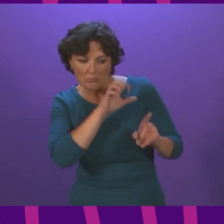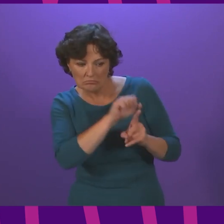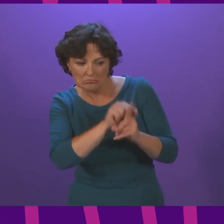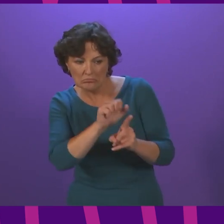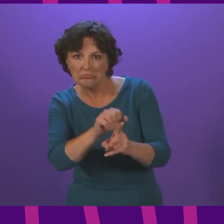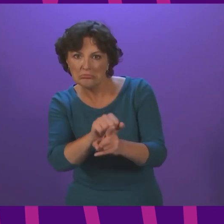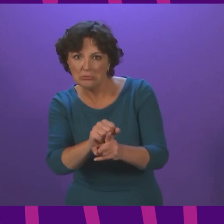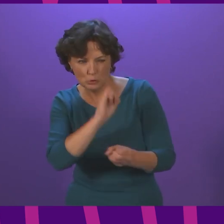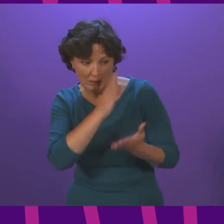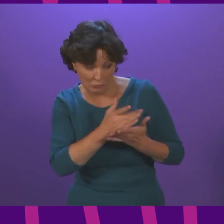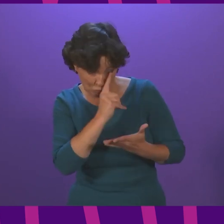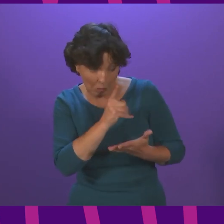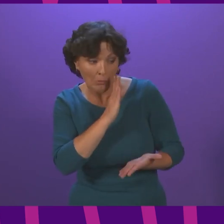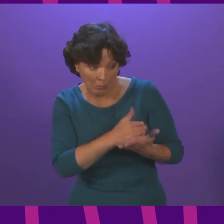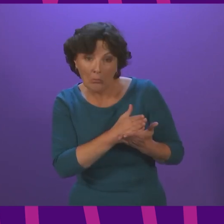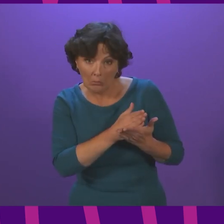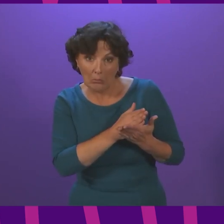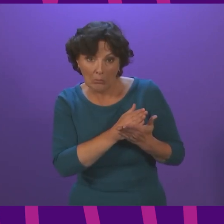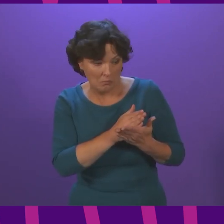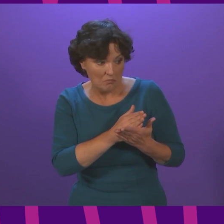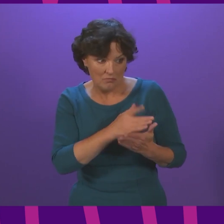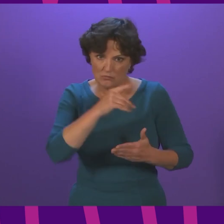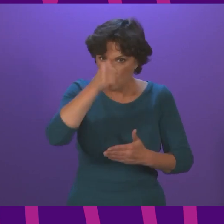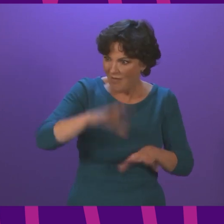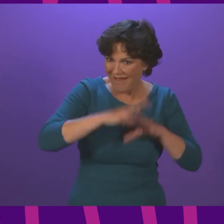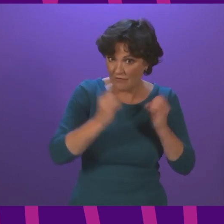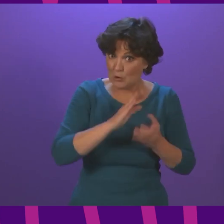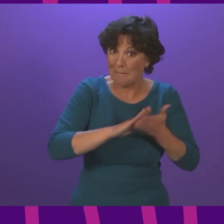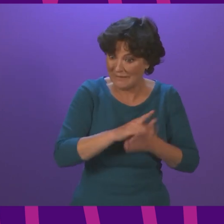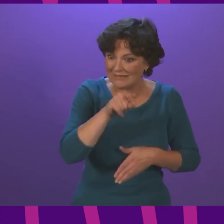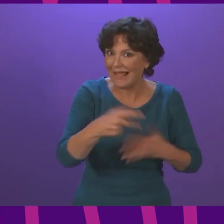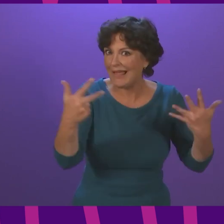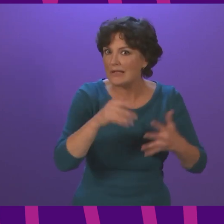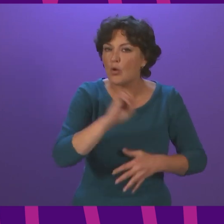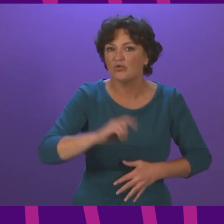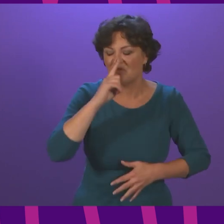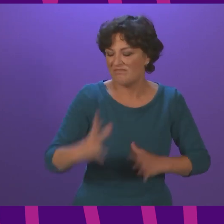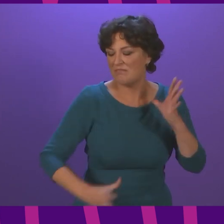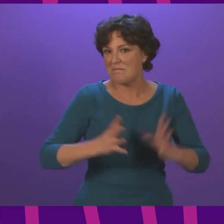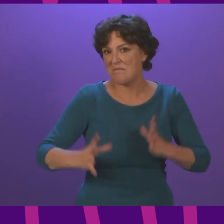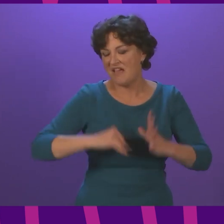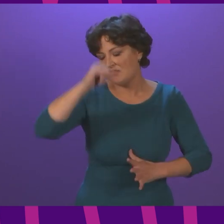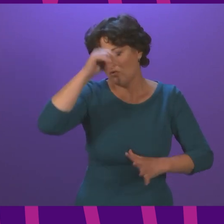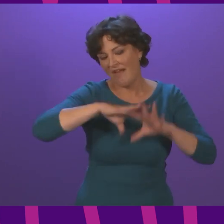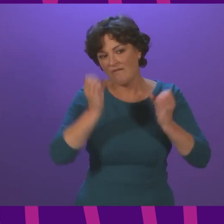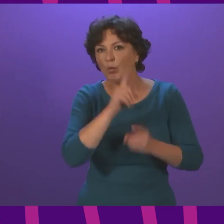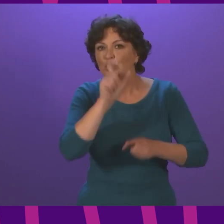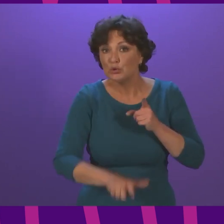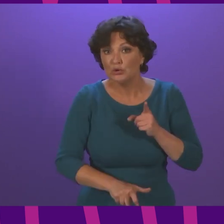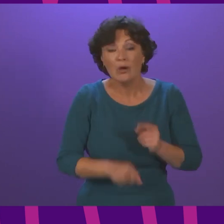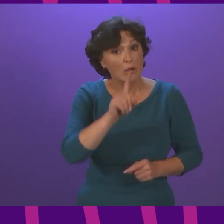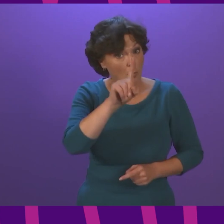prepare their compliance plans so that they are fully prepared by 18th October. At that point, the regulations will become